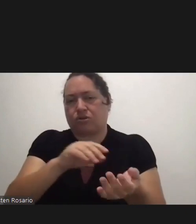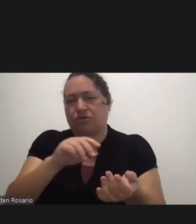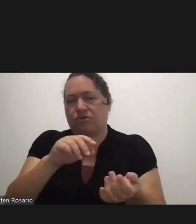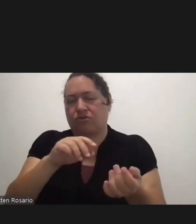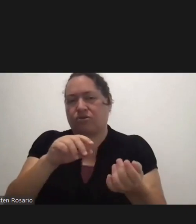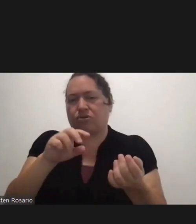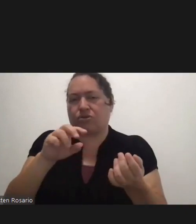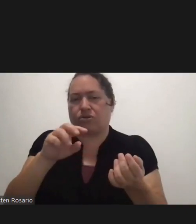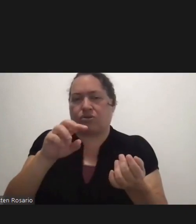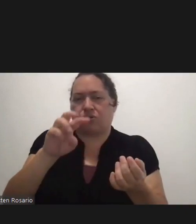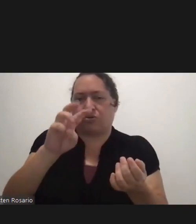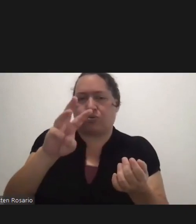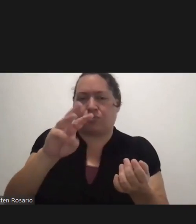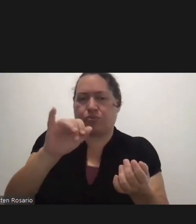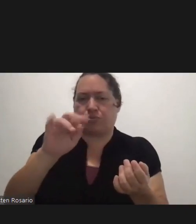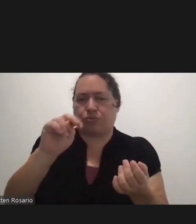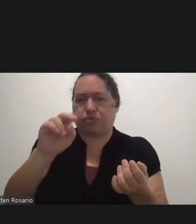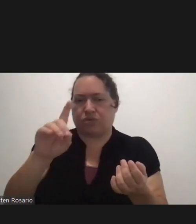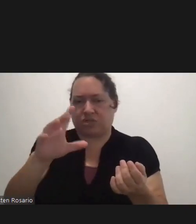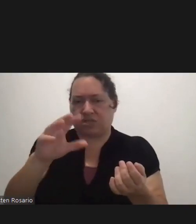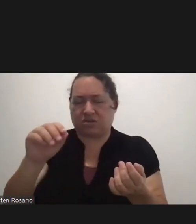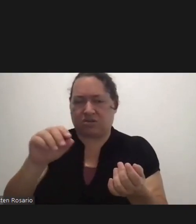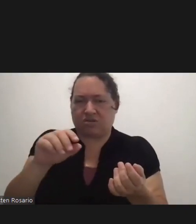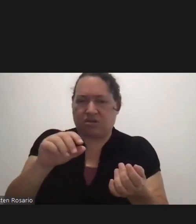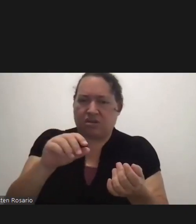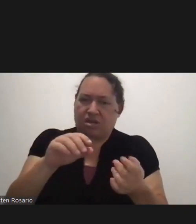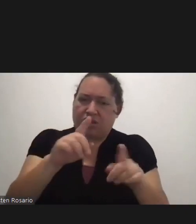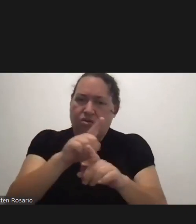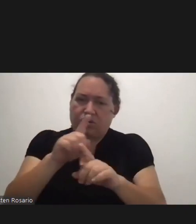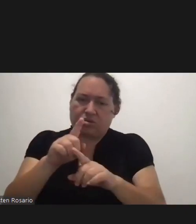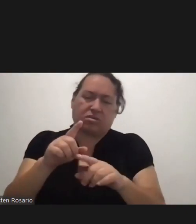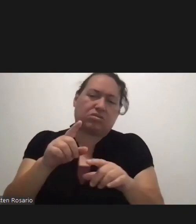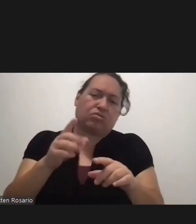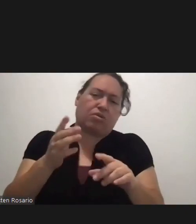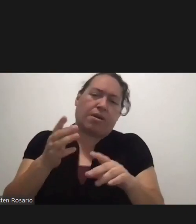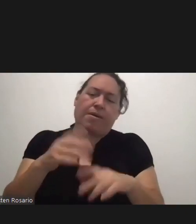have been has been doing that or just through public health also.